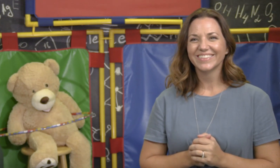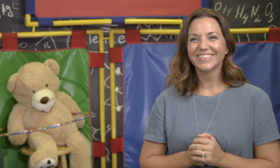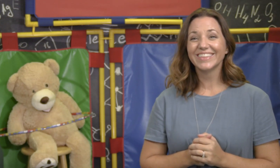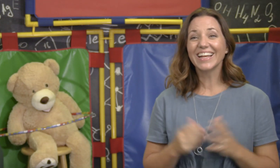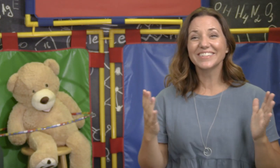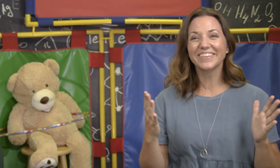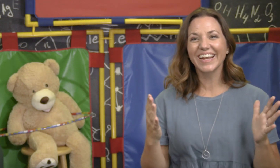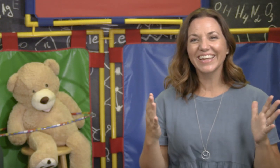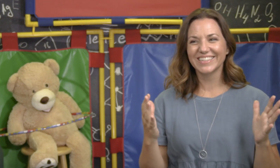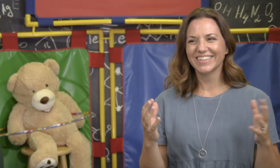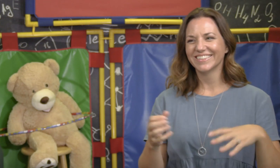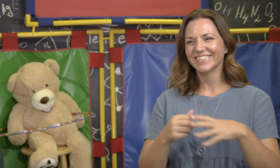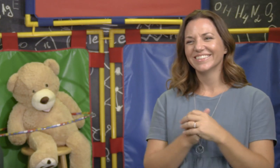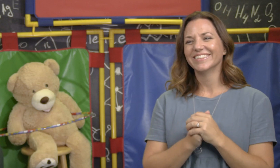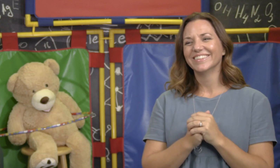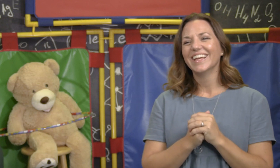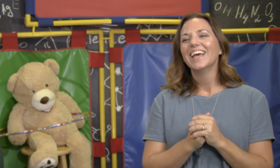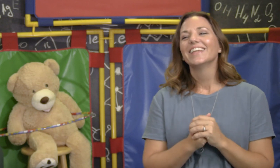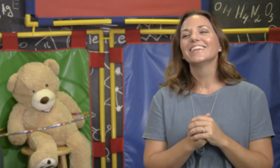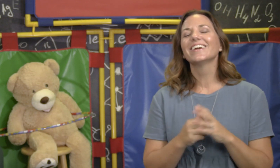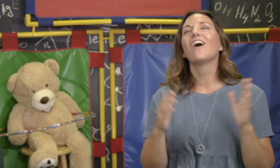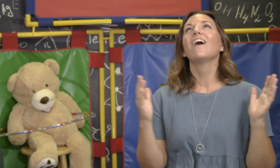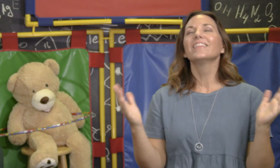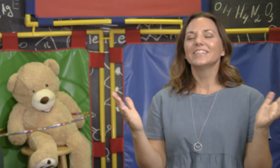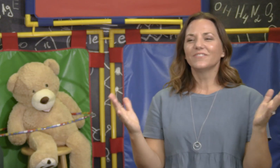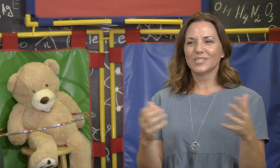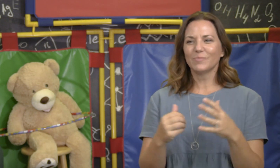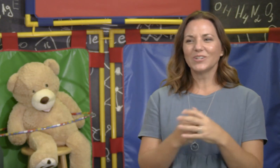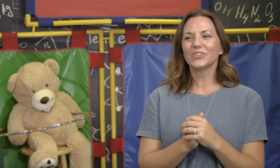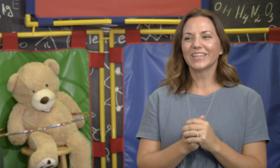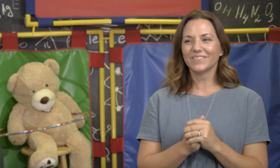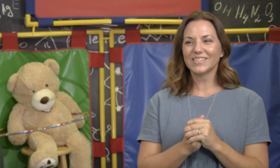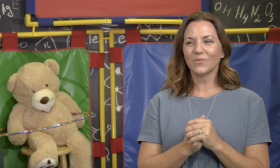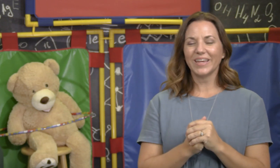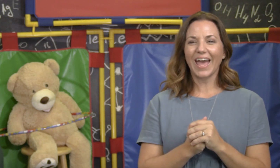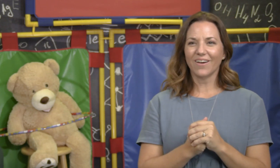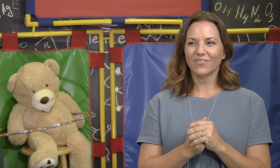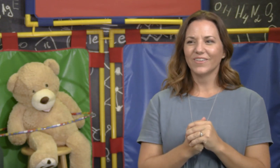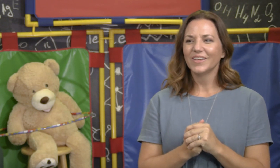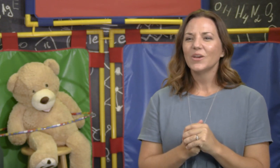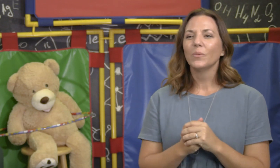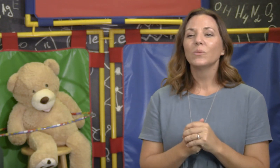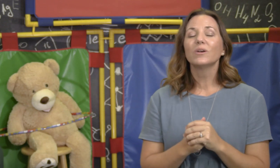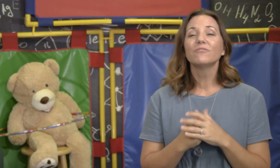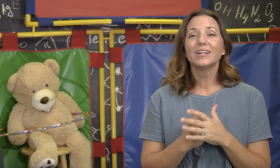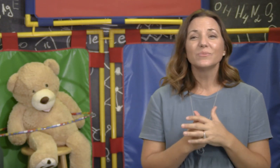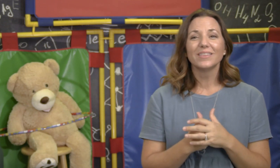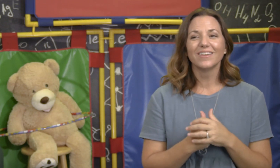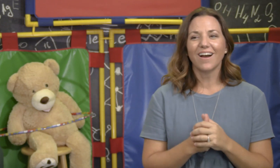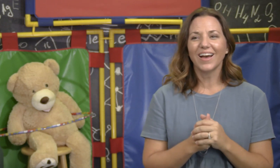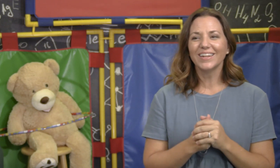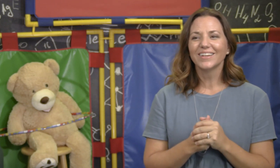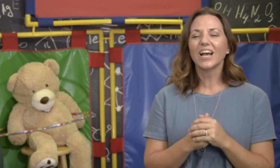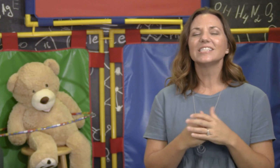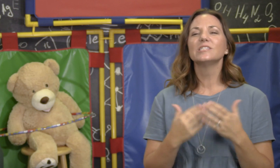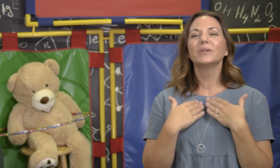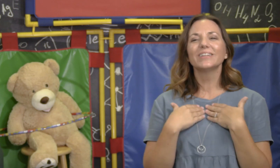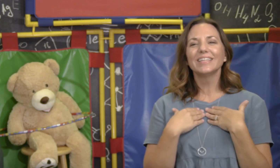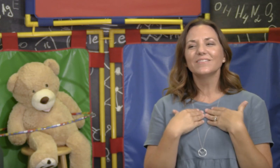That's great! Look at all the different special gifts that we have. When we're friends with God, God's Spirit lives